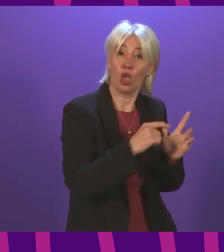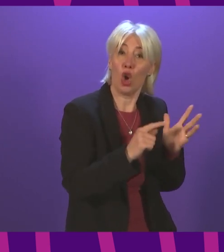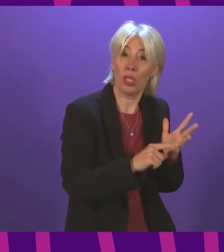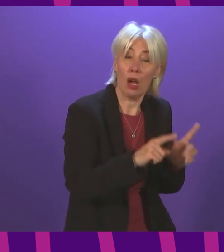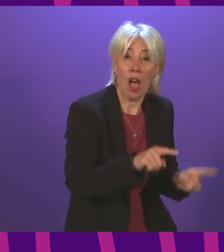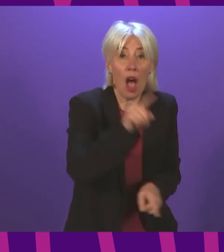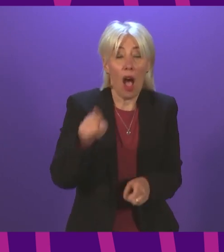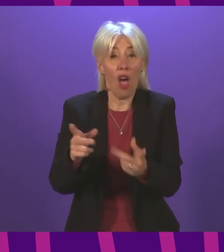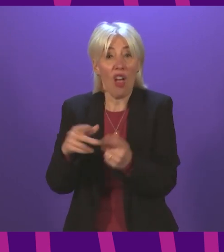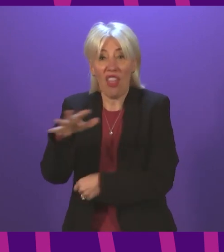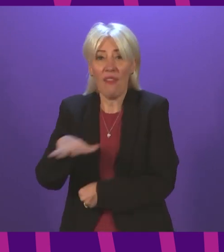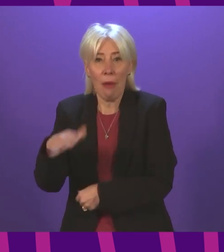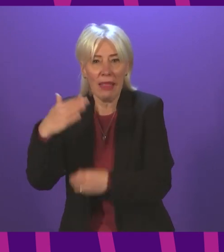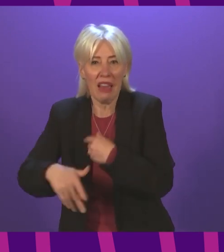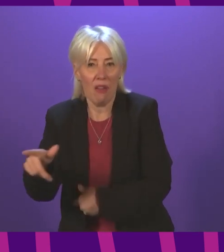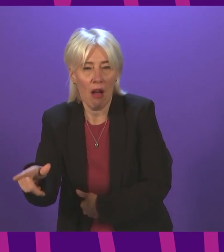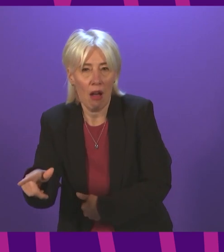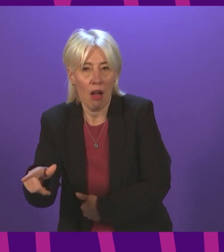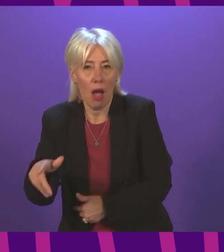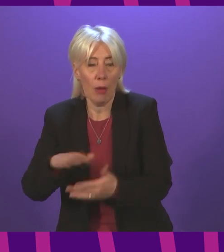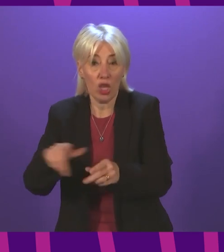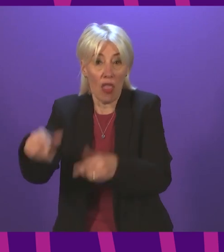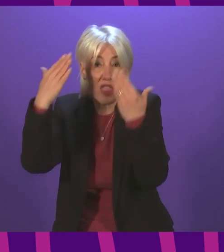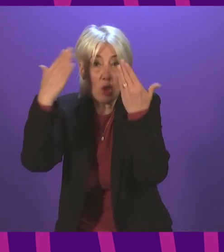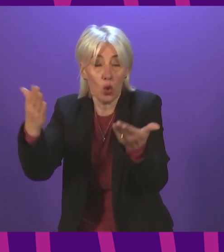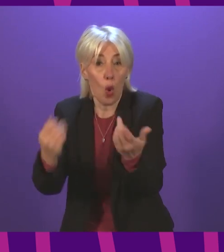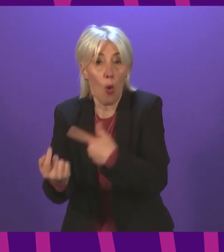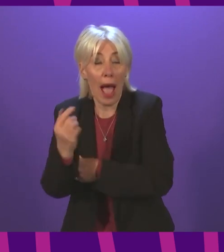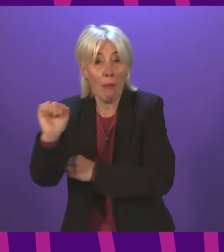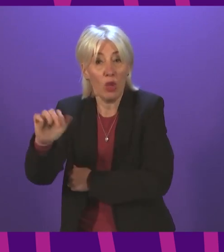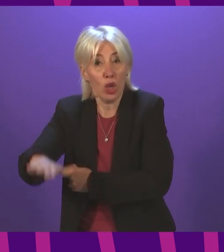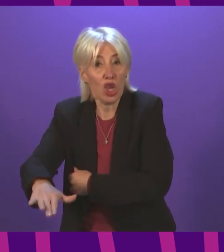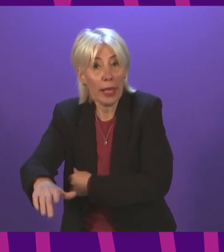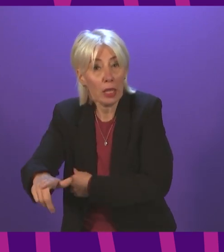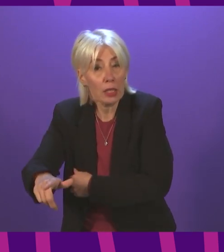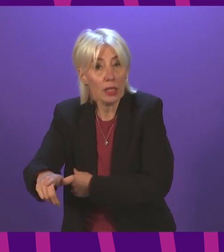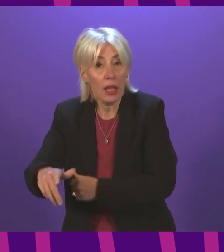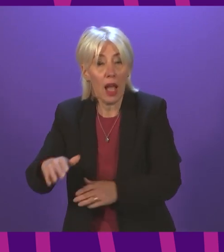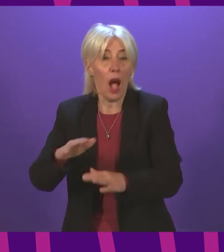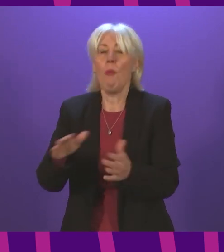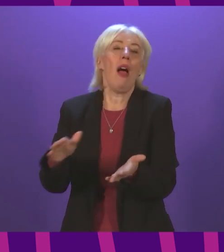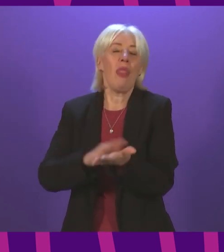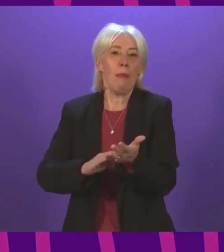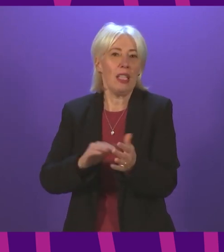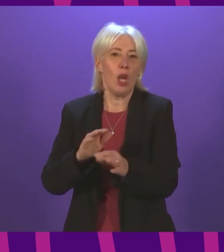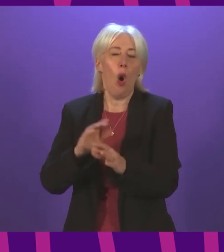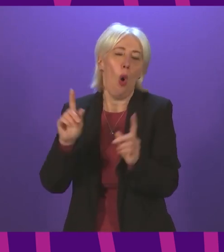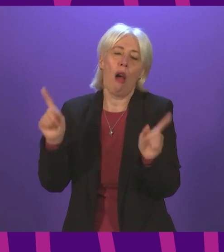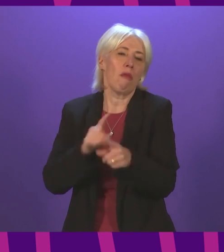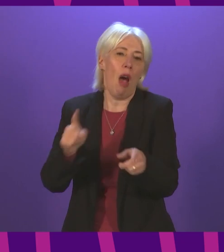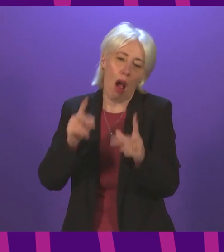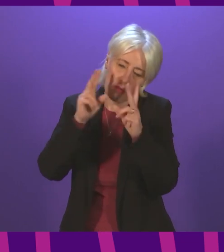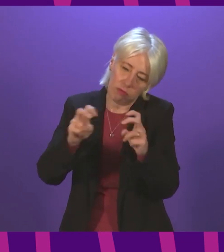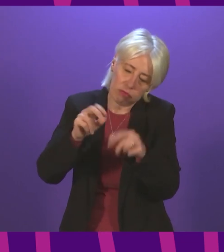doesn't have the opportunity to do that, because they don't know what happened to their child. That cannot be a reason not to have a criminal investigation